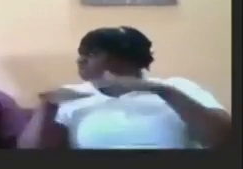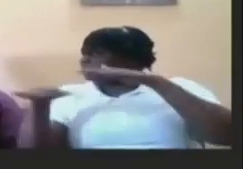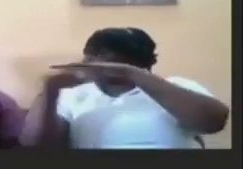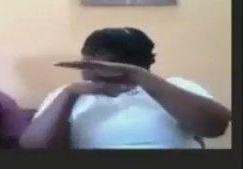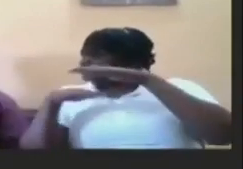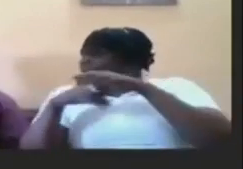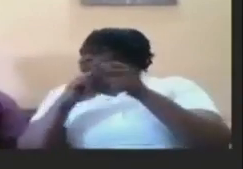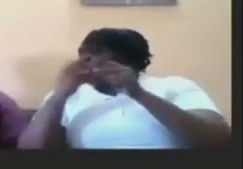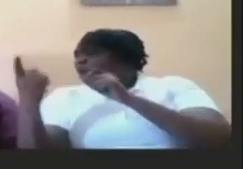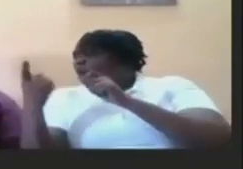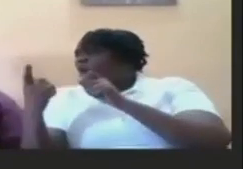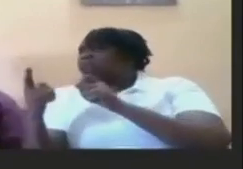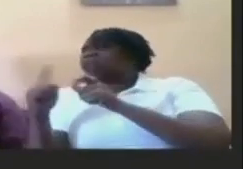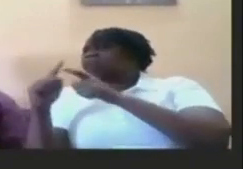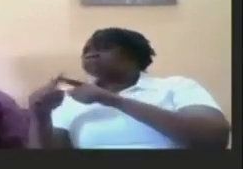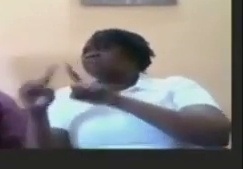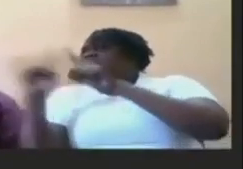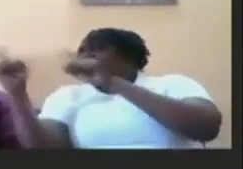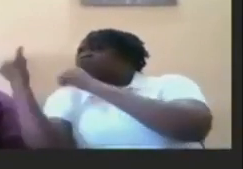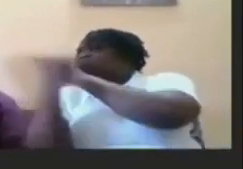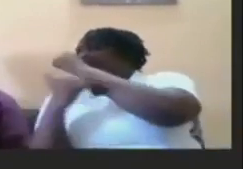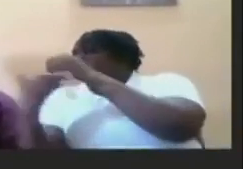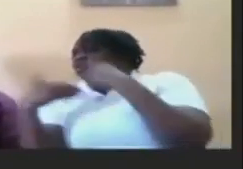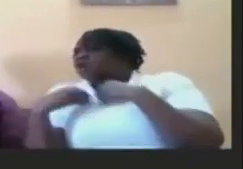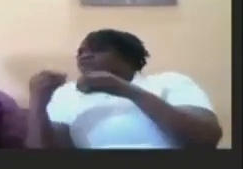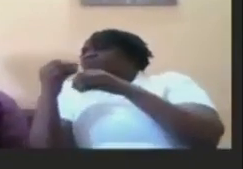tailored to each specific country region etc